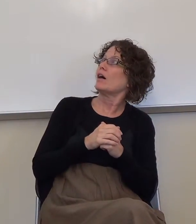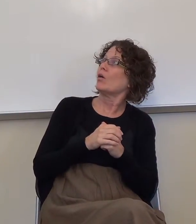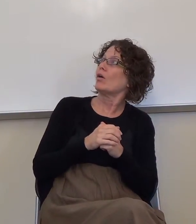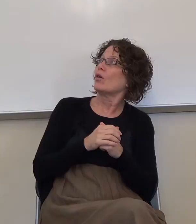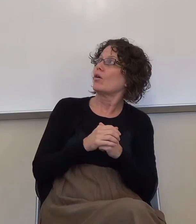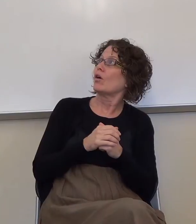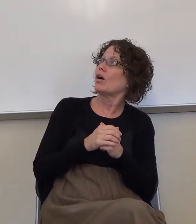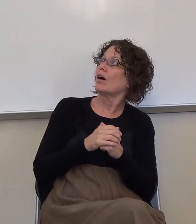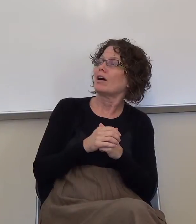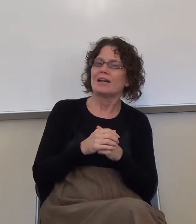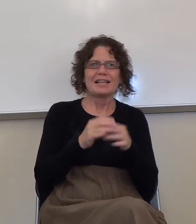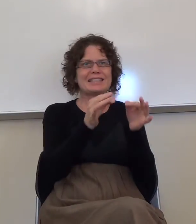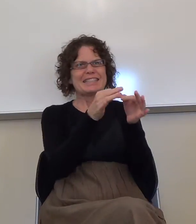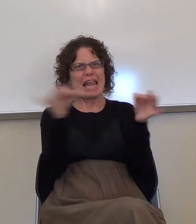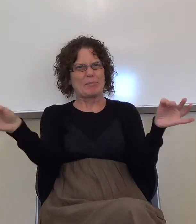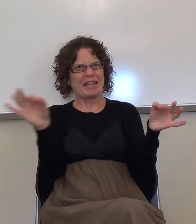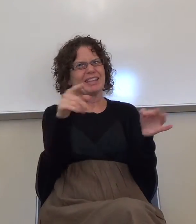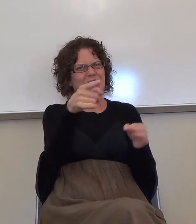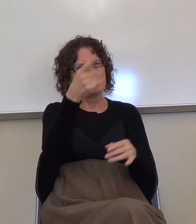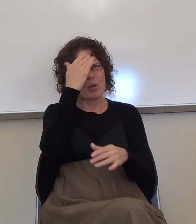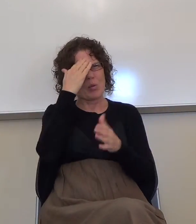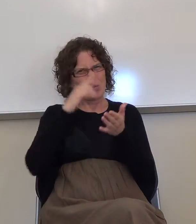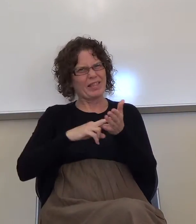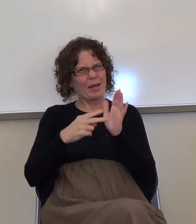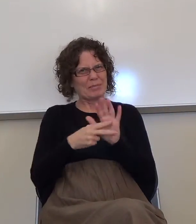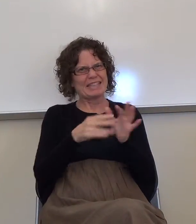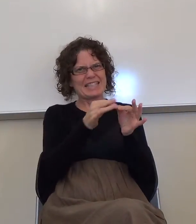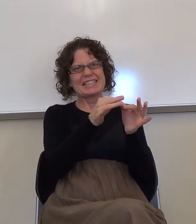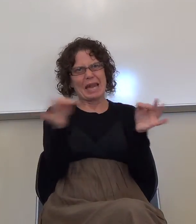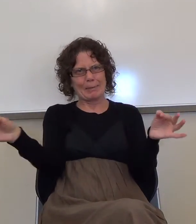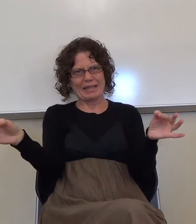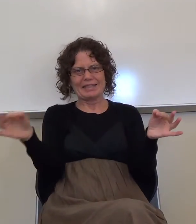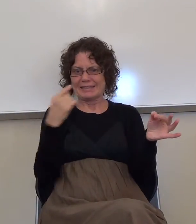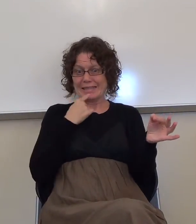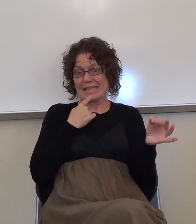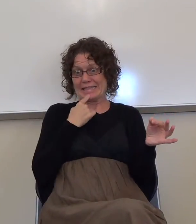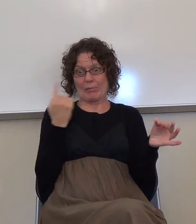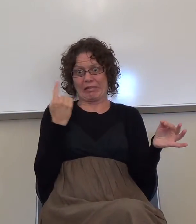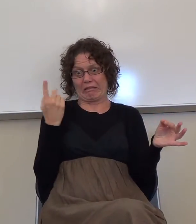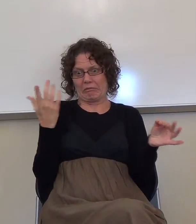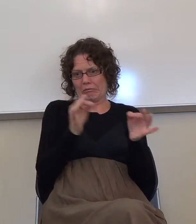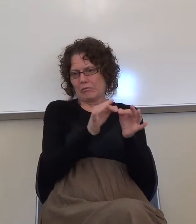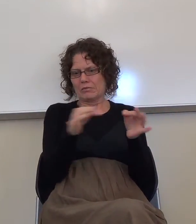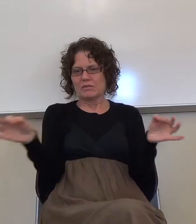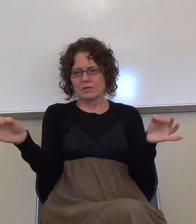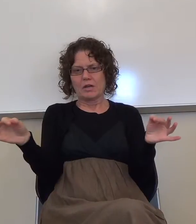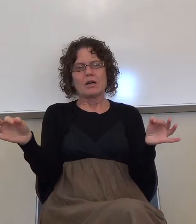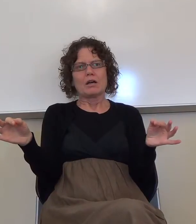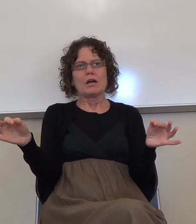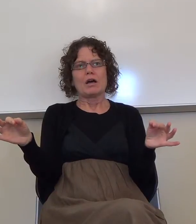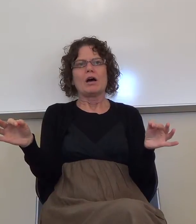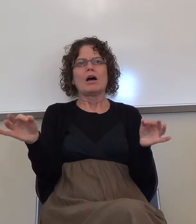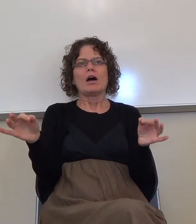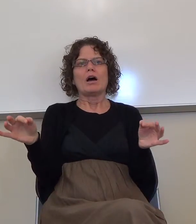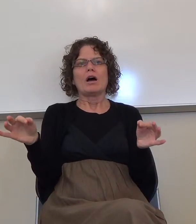word statement means, right? It says something. What about when we put the word RE